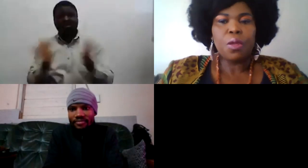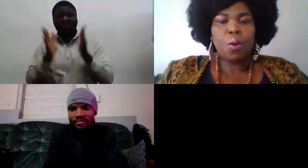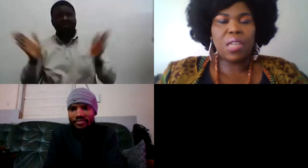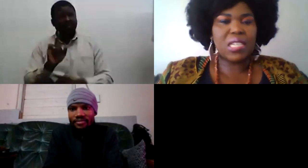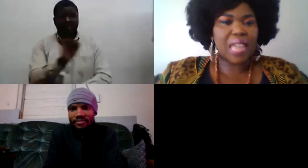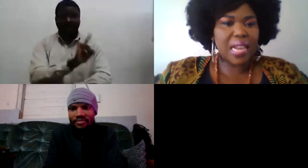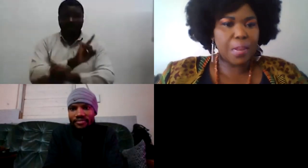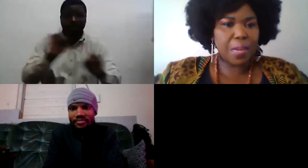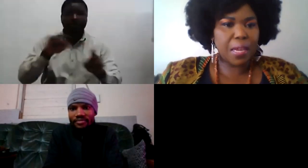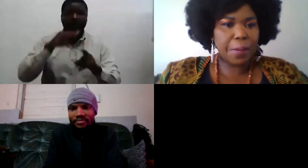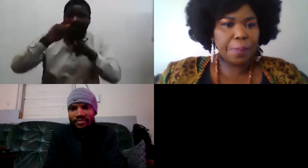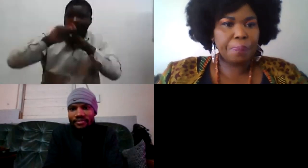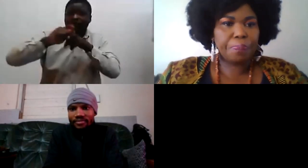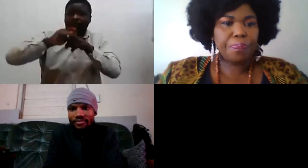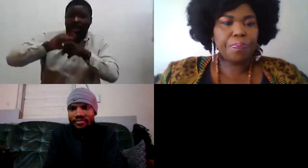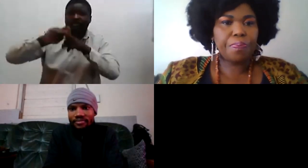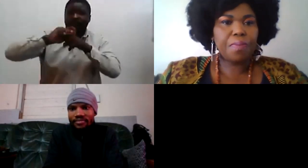what is nlp